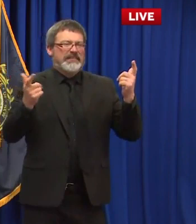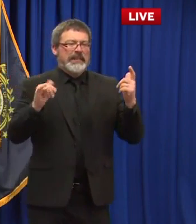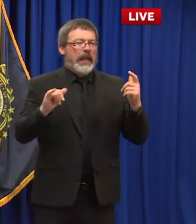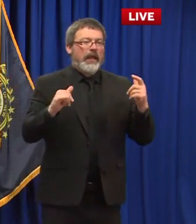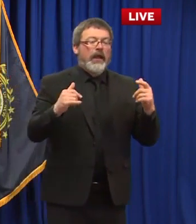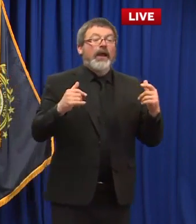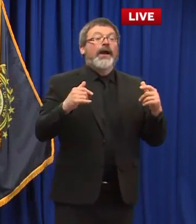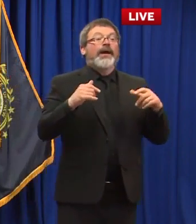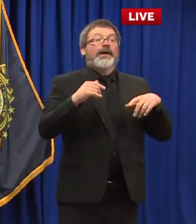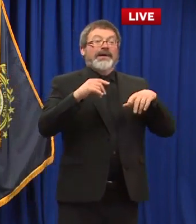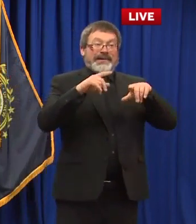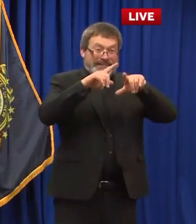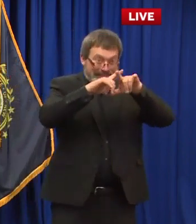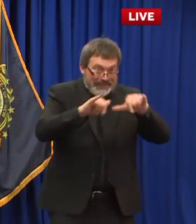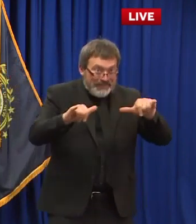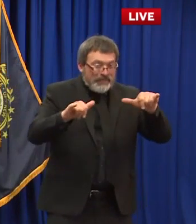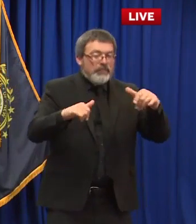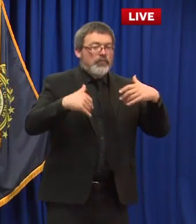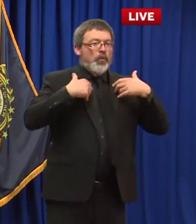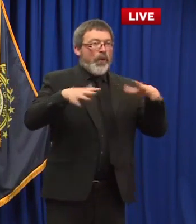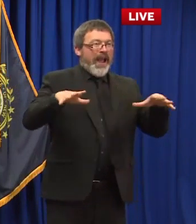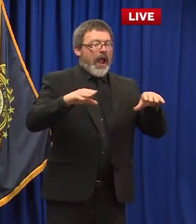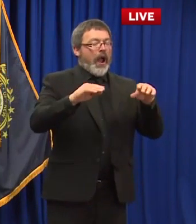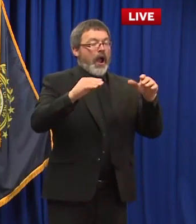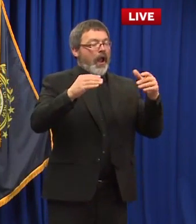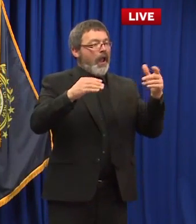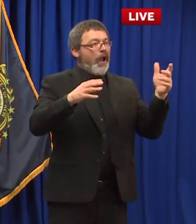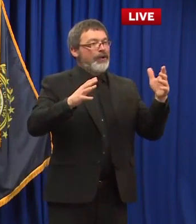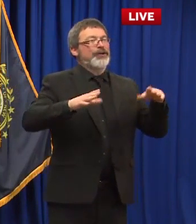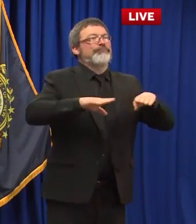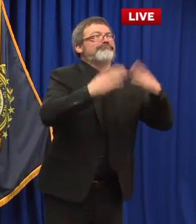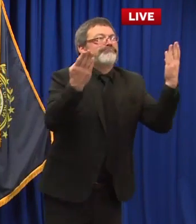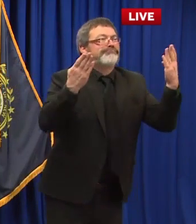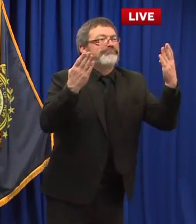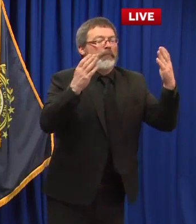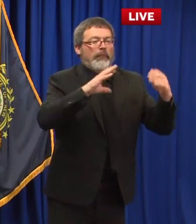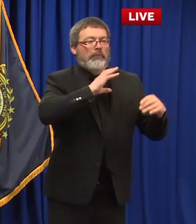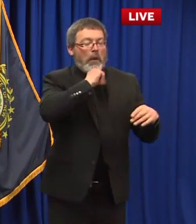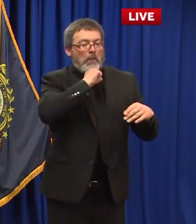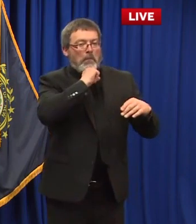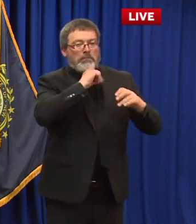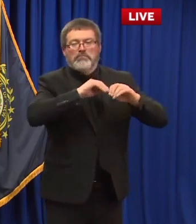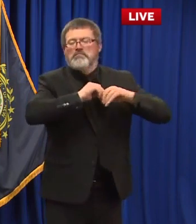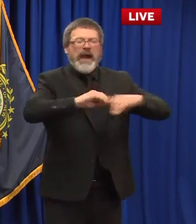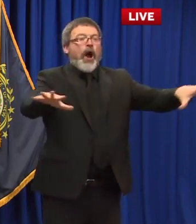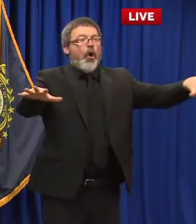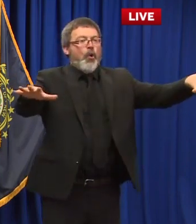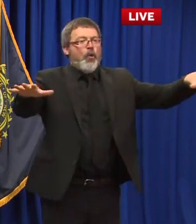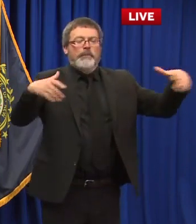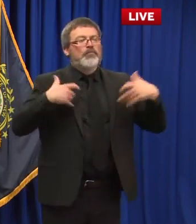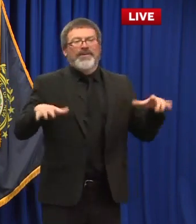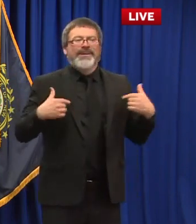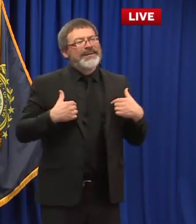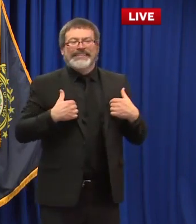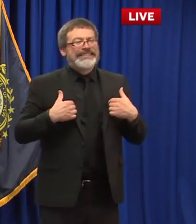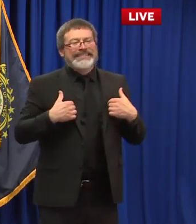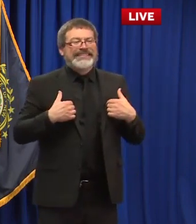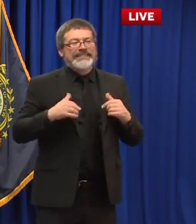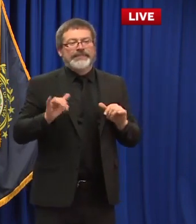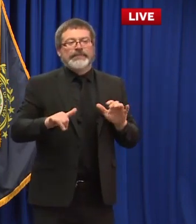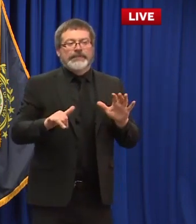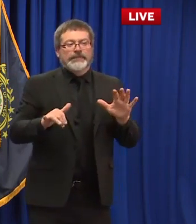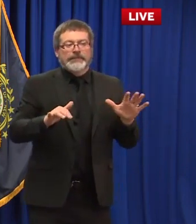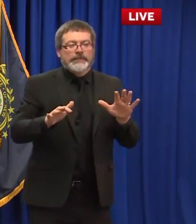spreader events or at least minimizes the opportunity for that so if it were to happen our health care system and our entire management